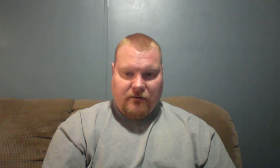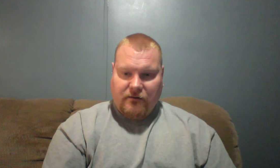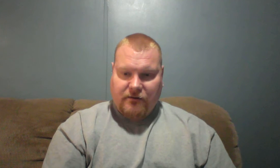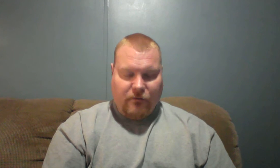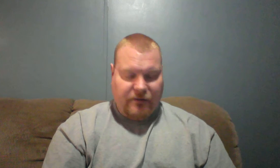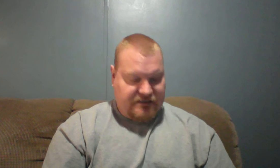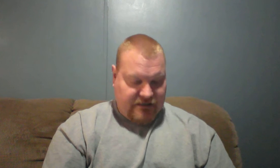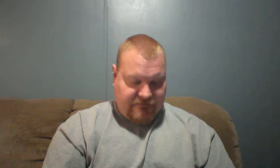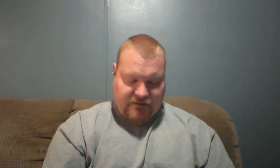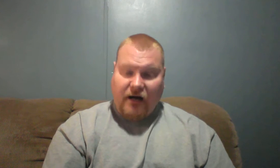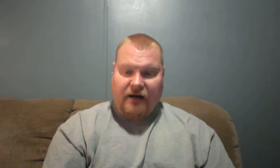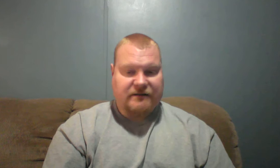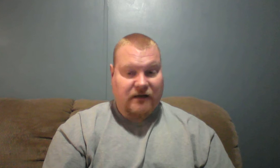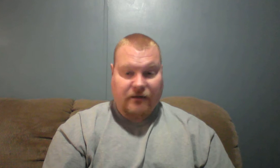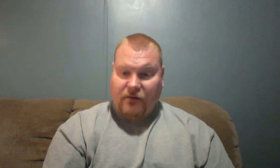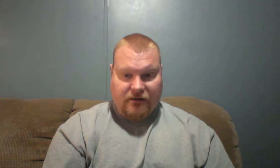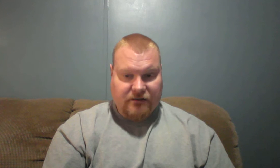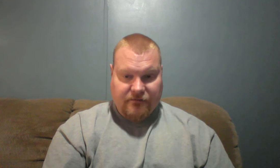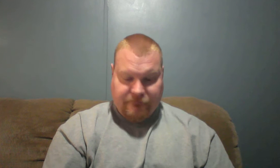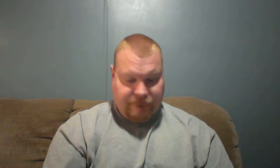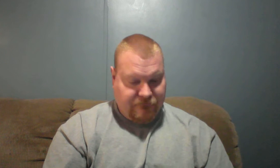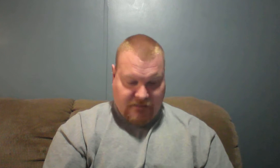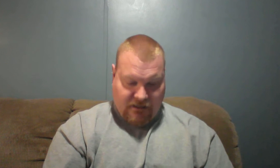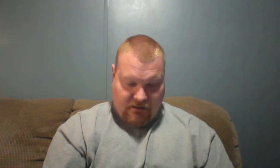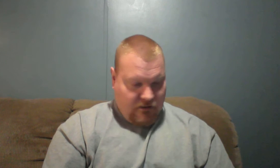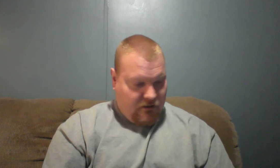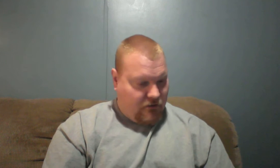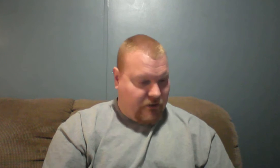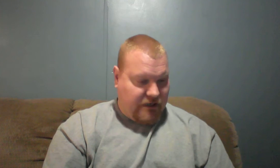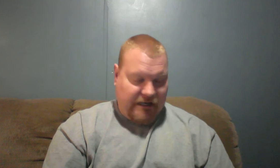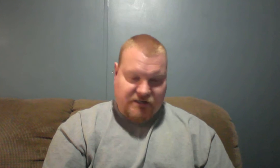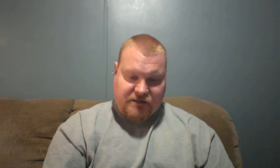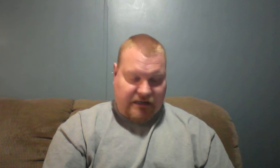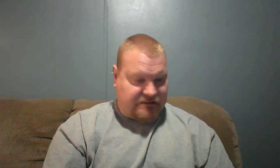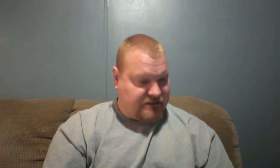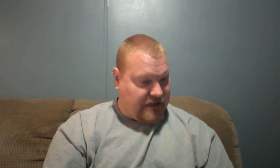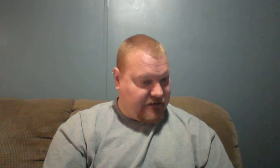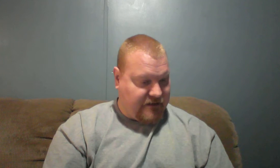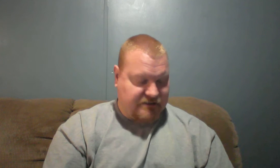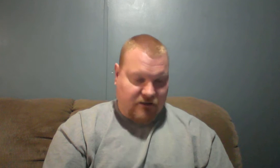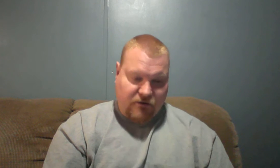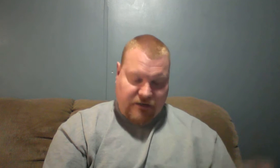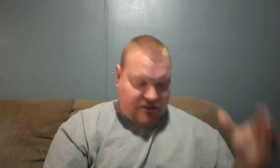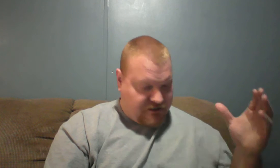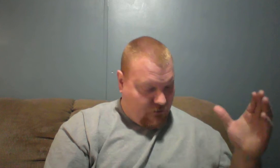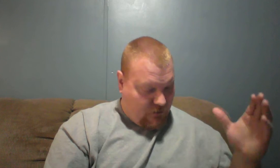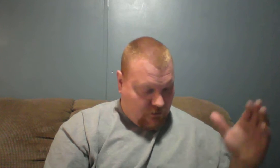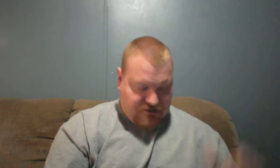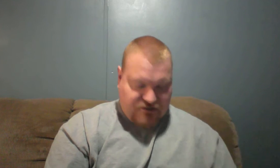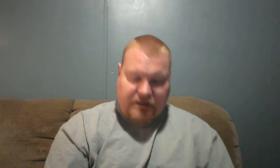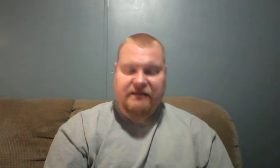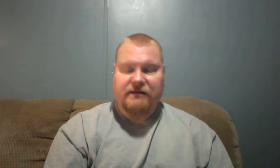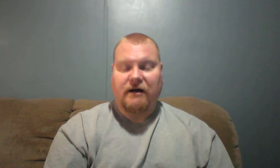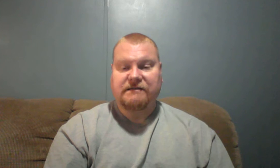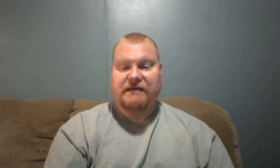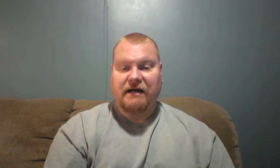Don't be deceived. God is not mocked. We need to, as I said, think, we need to show more respect in God's house.